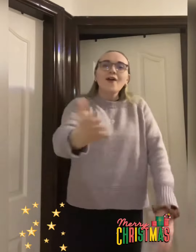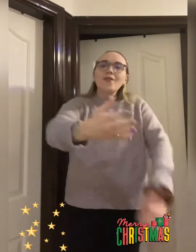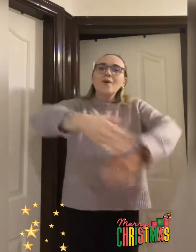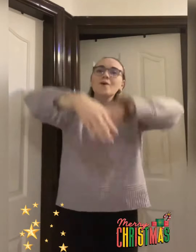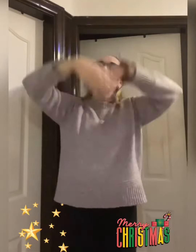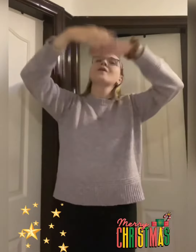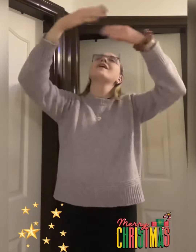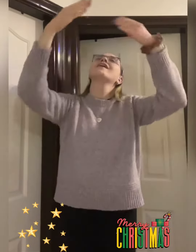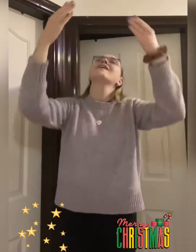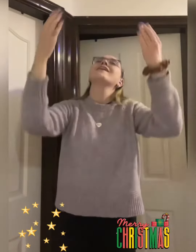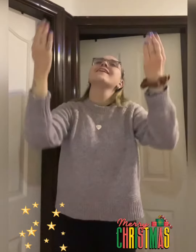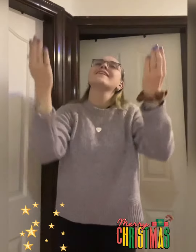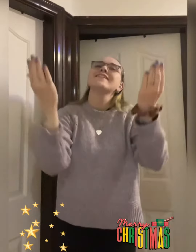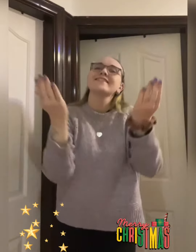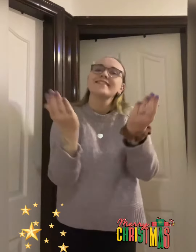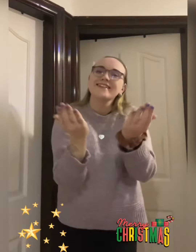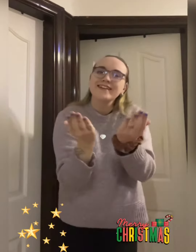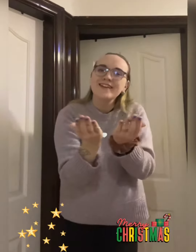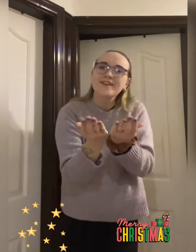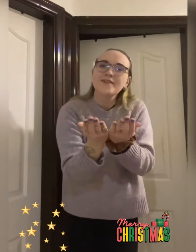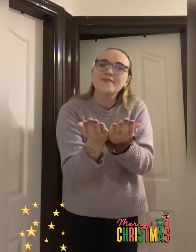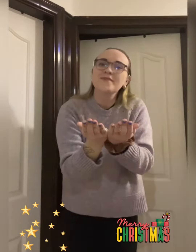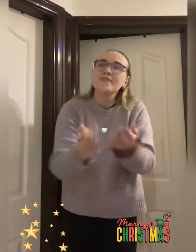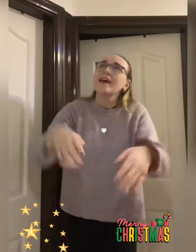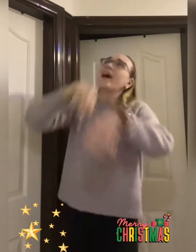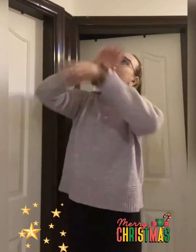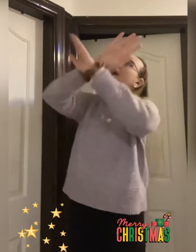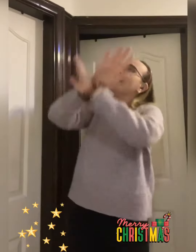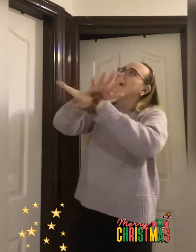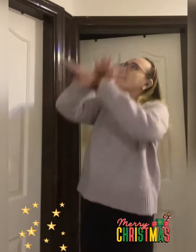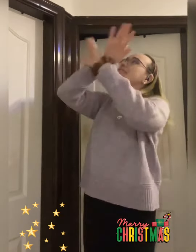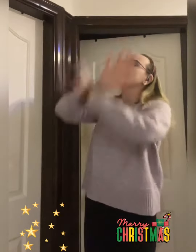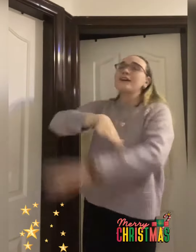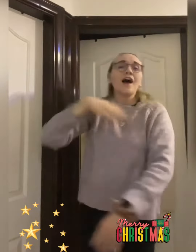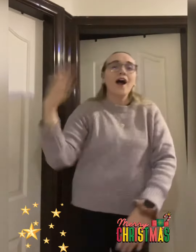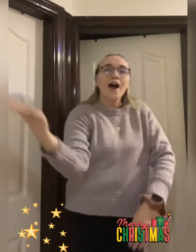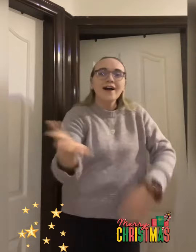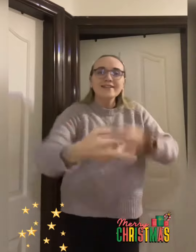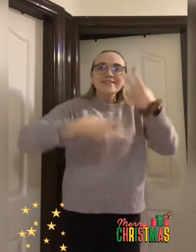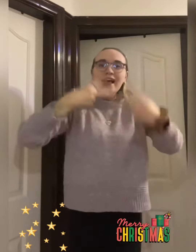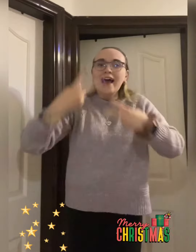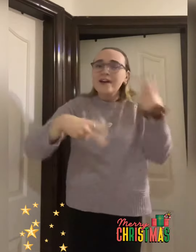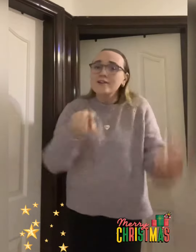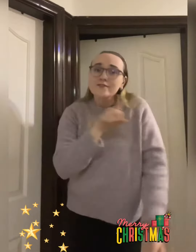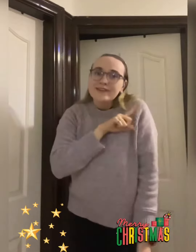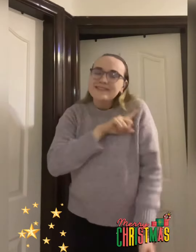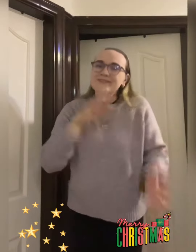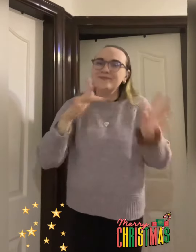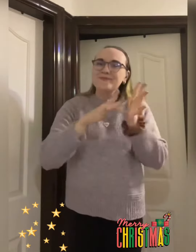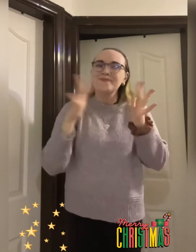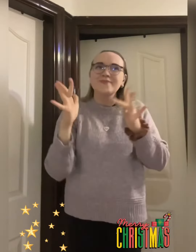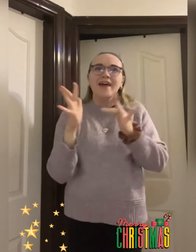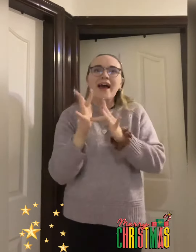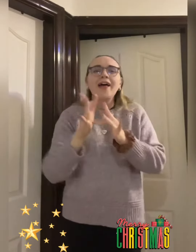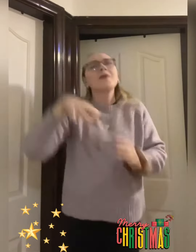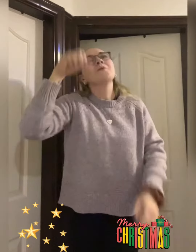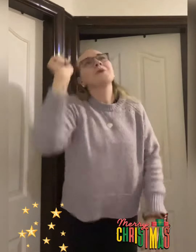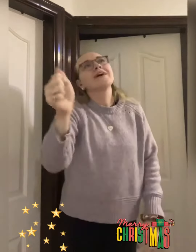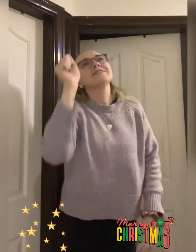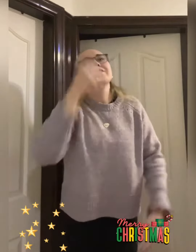the world. And all the angels sang for him, the bells of